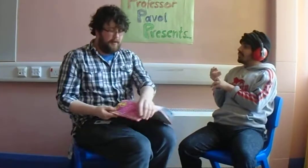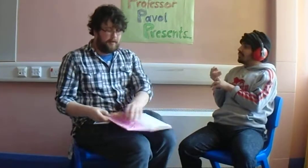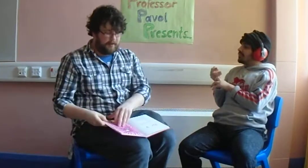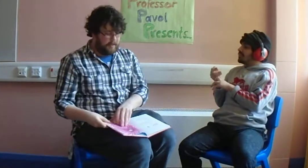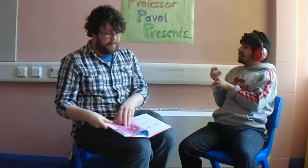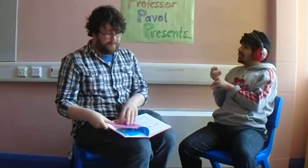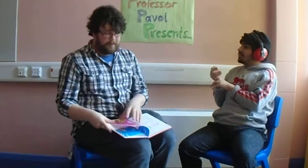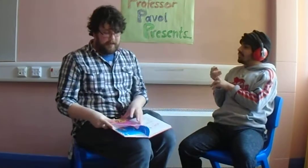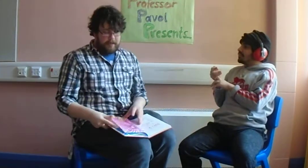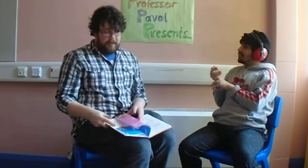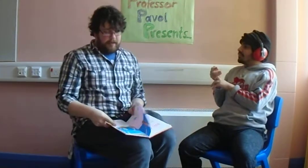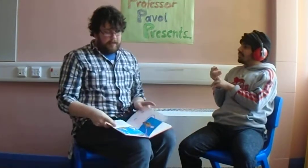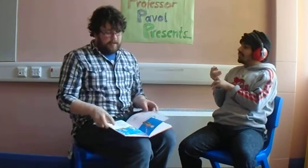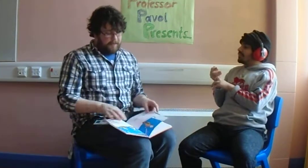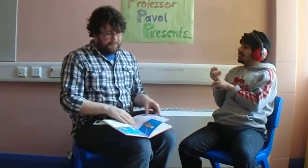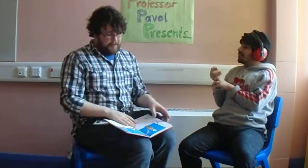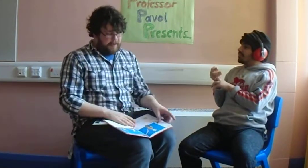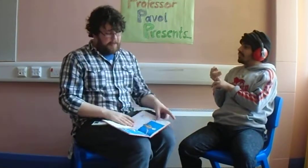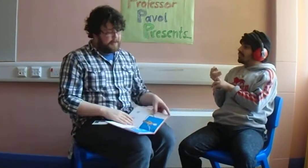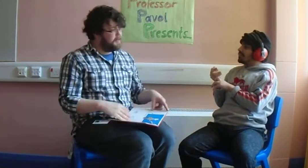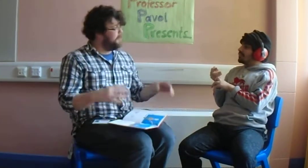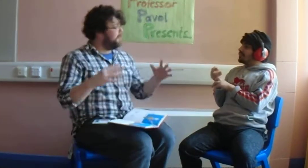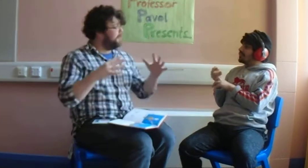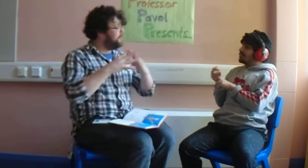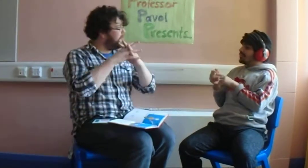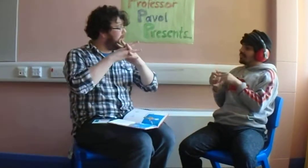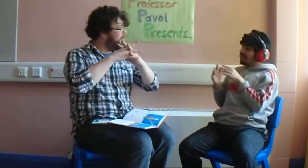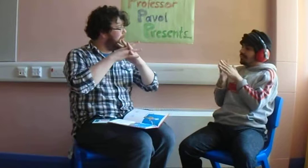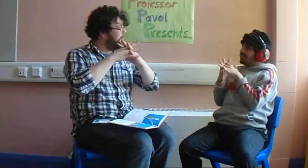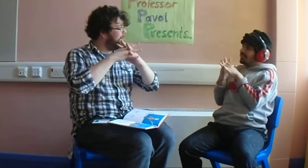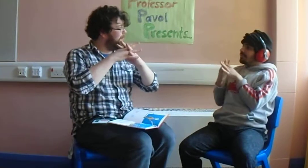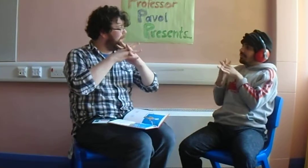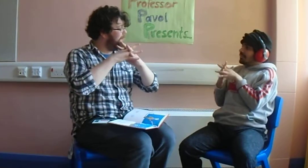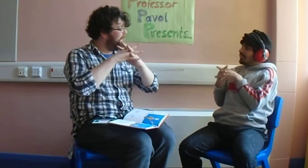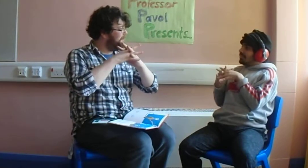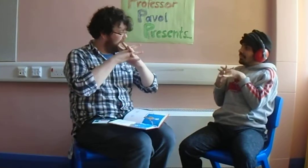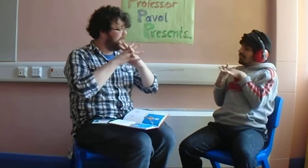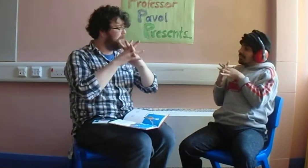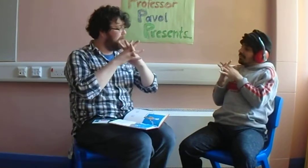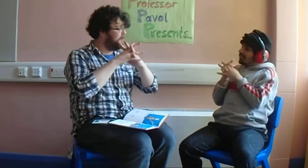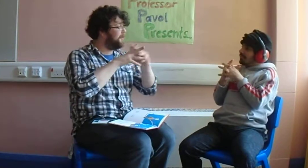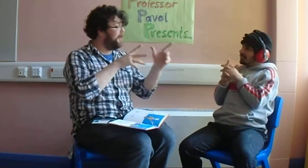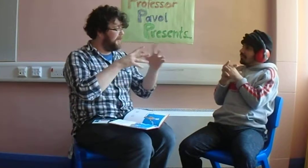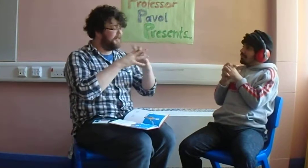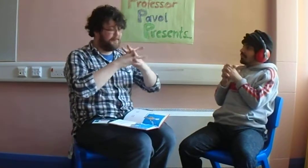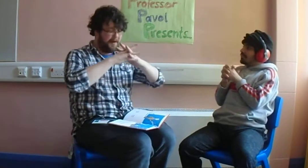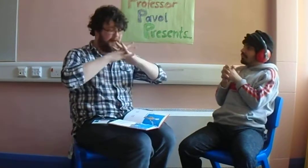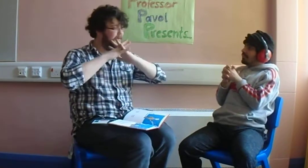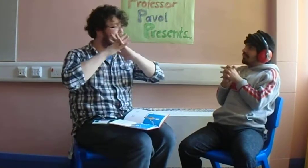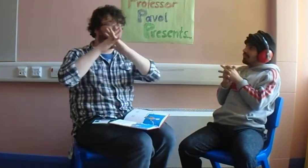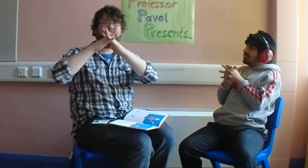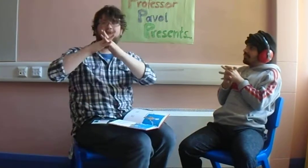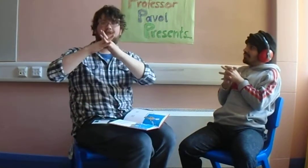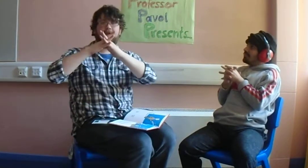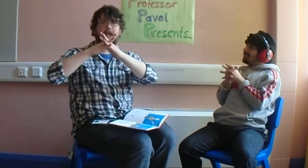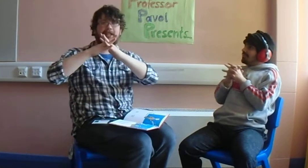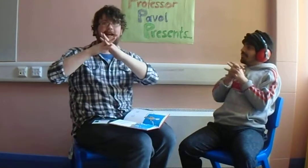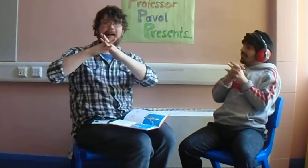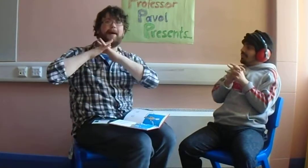OK. V. W. Spot on, yeah. Spot on, mate. Don't we use like that.